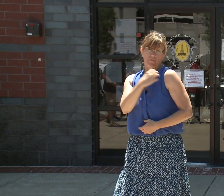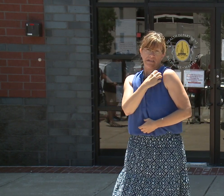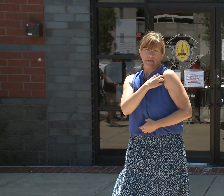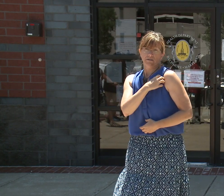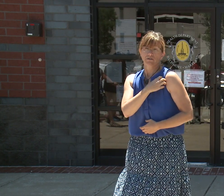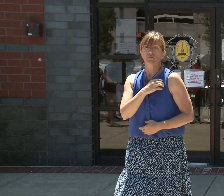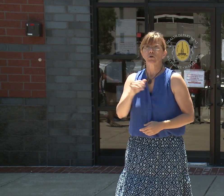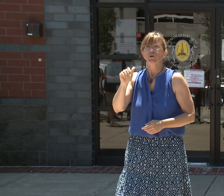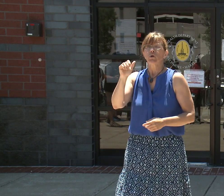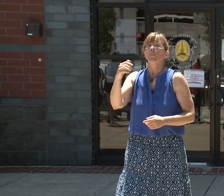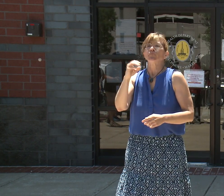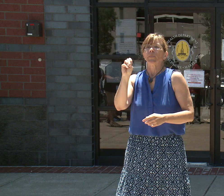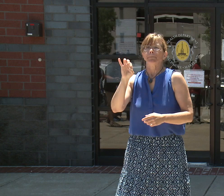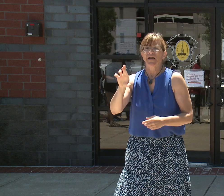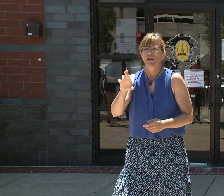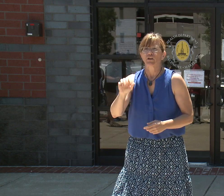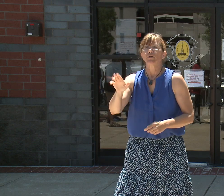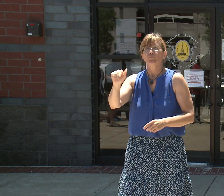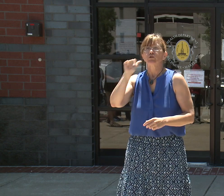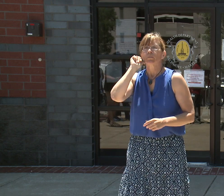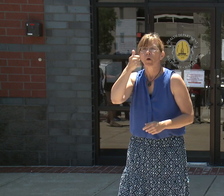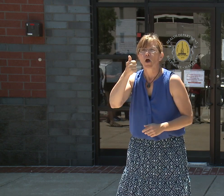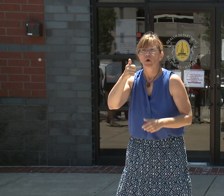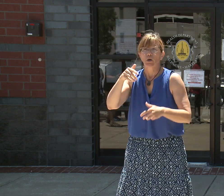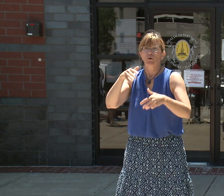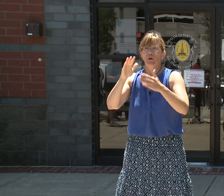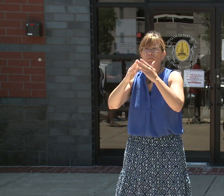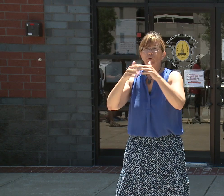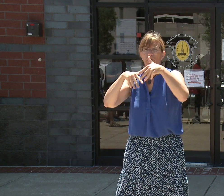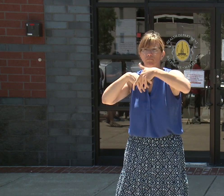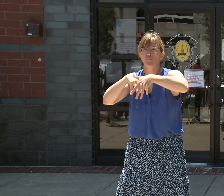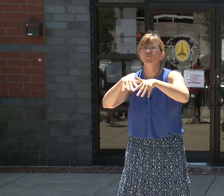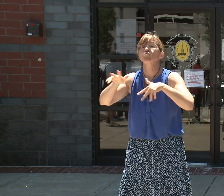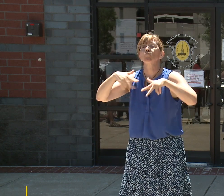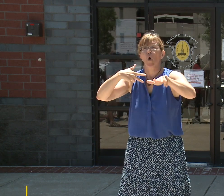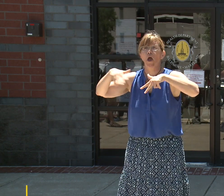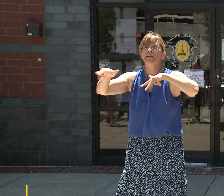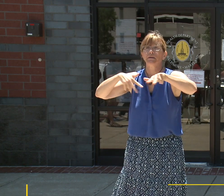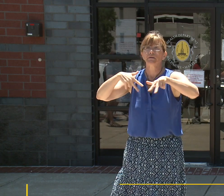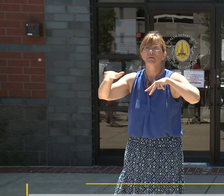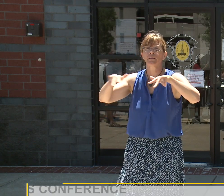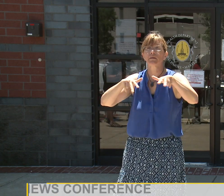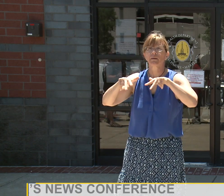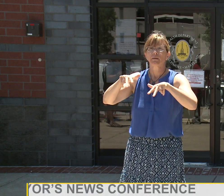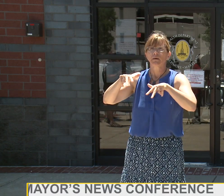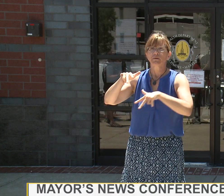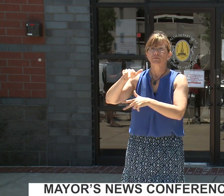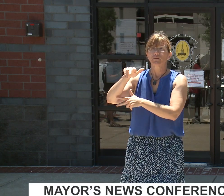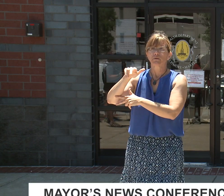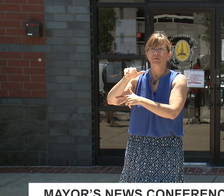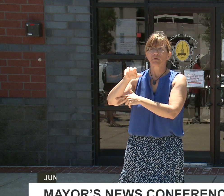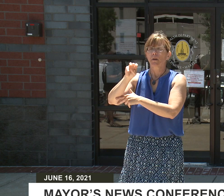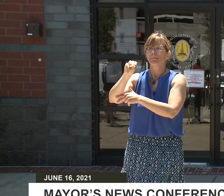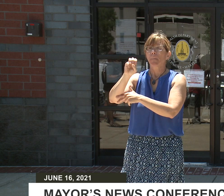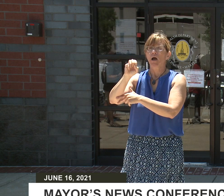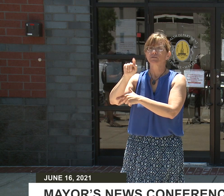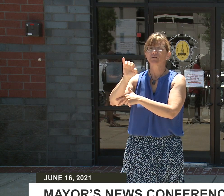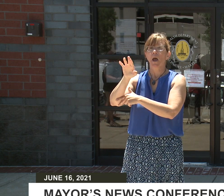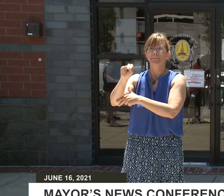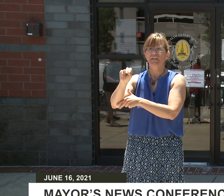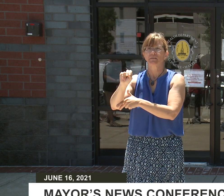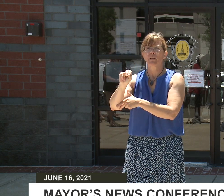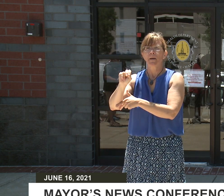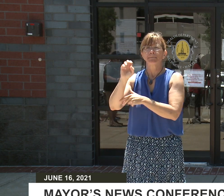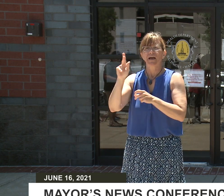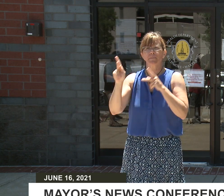Mondawmin Mall expect? Because some others are saying it's a waste of time. We don't need a walk. We need clear action. So what can residents expect